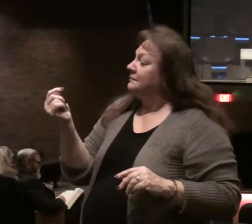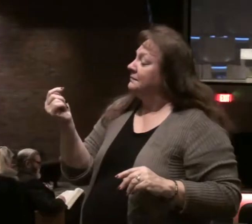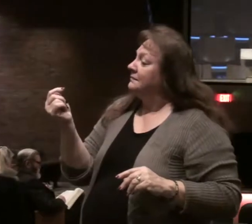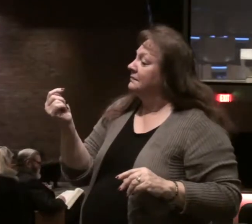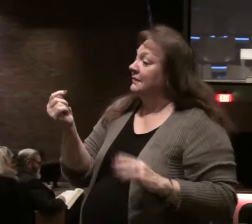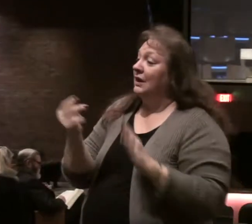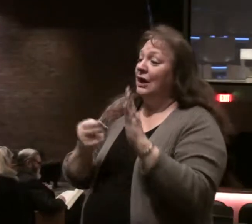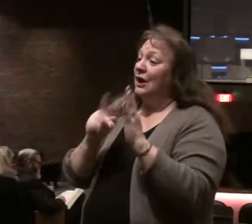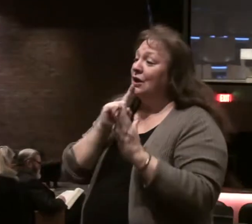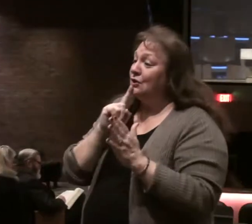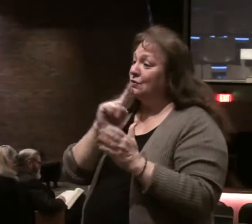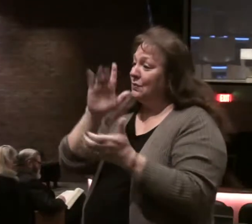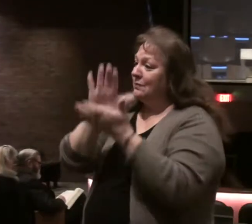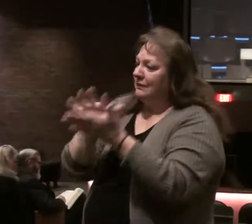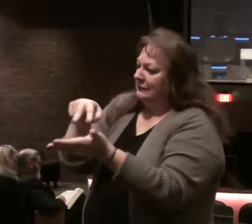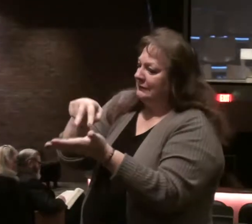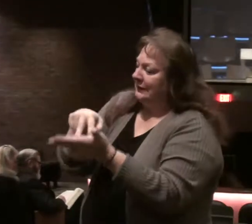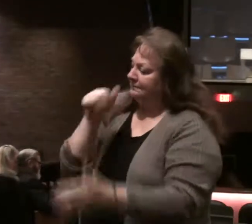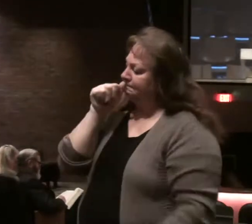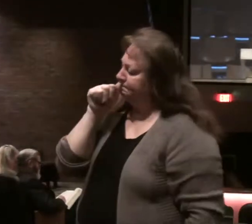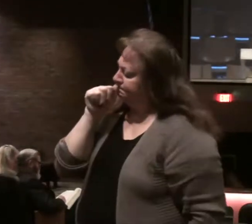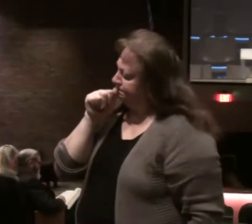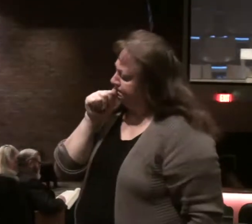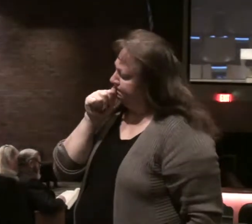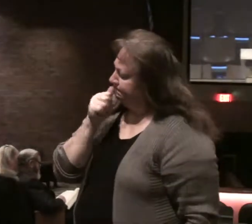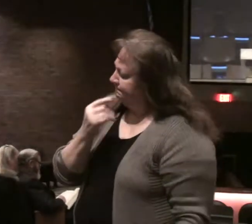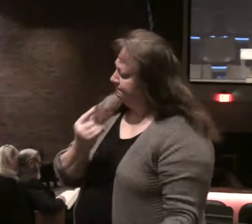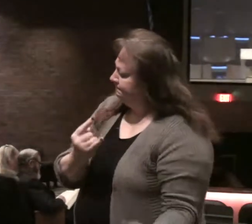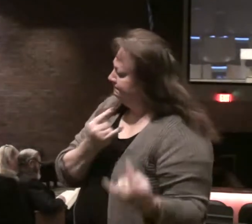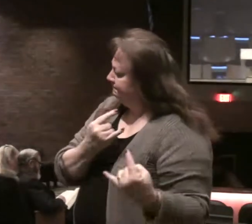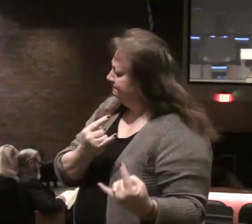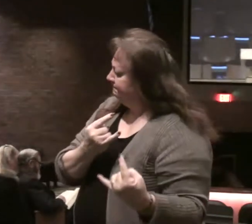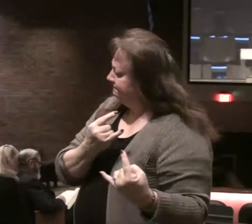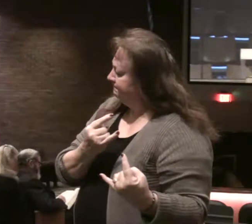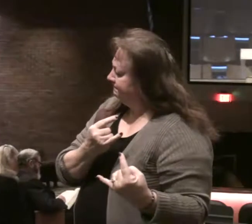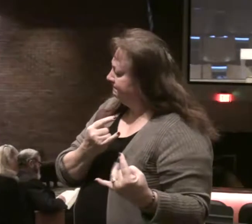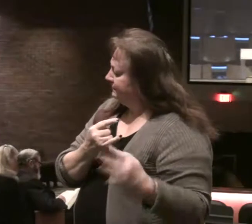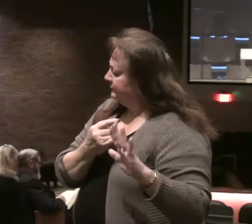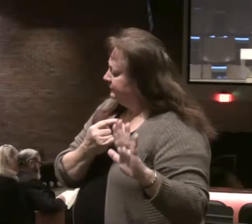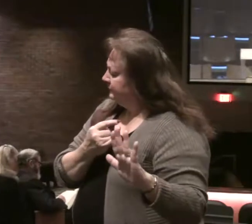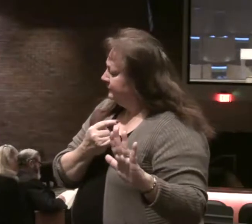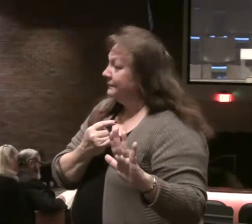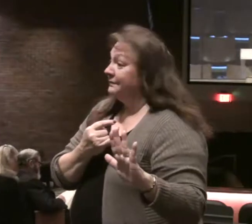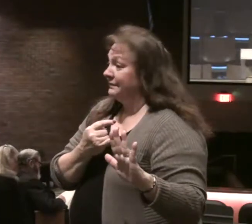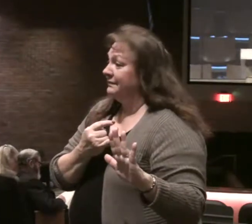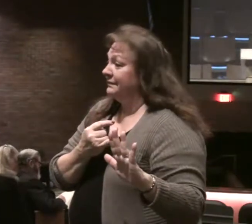a true believer stands and perseveres when those struggles and trials come and